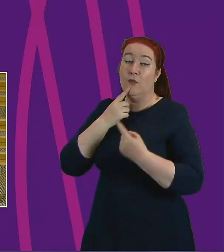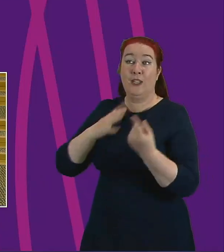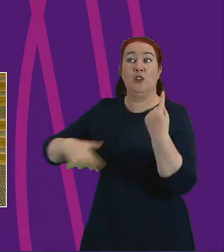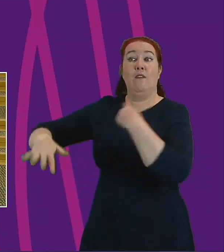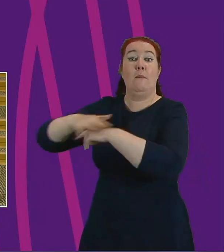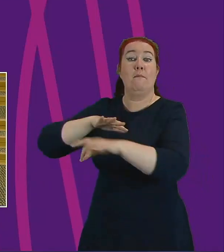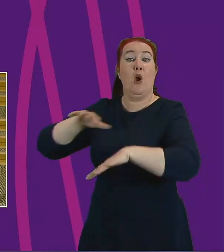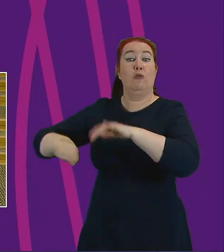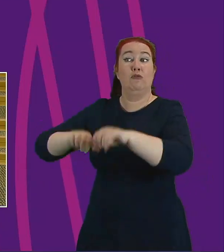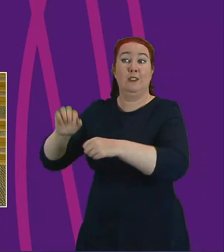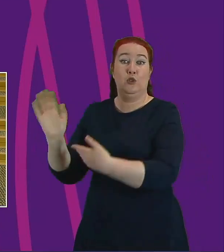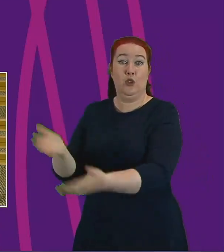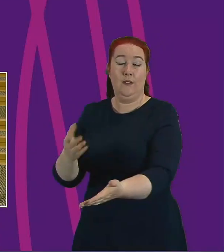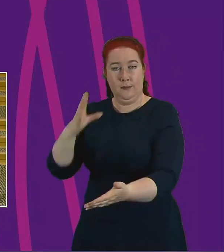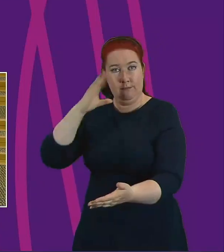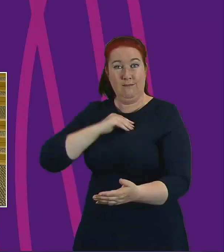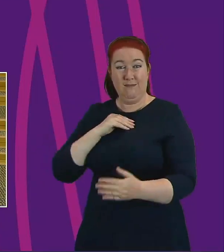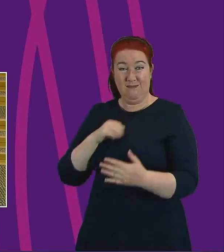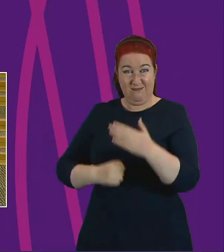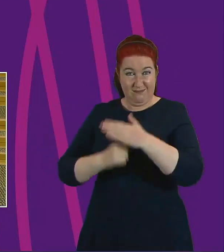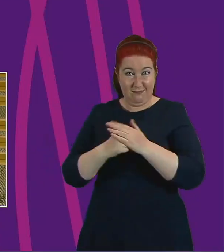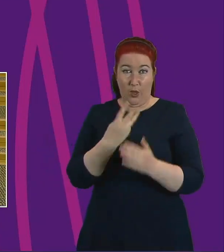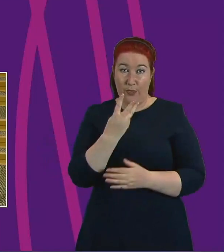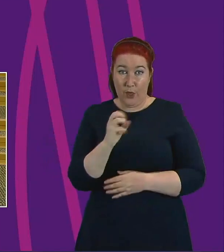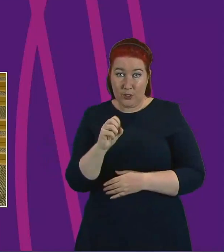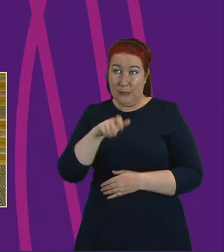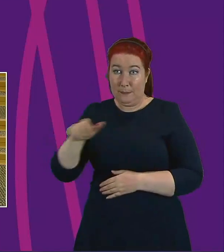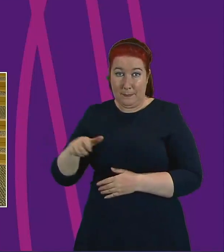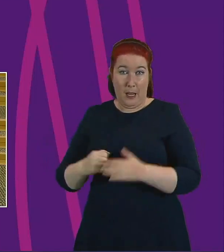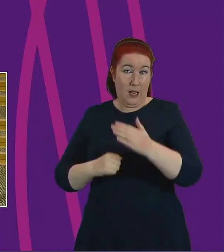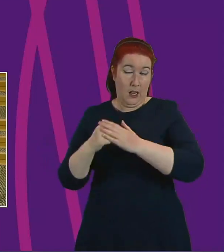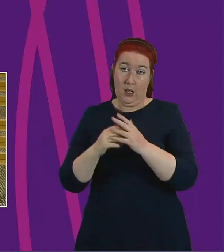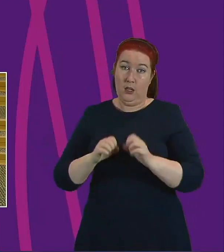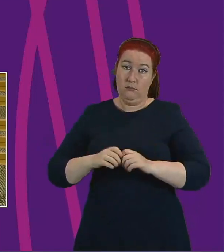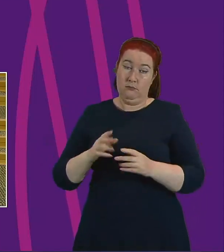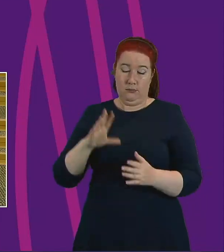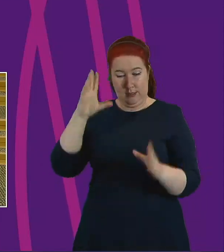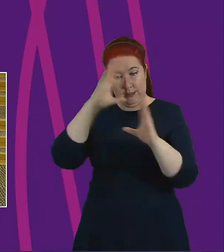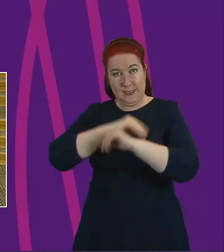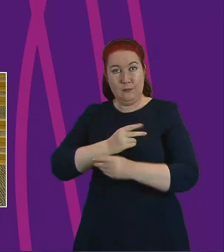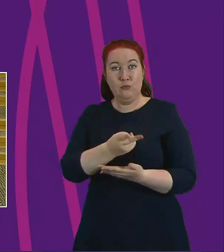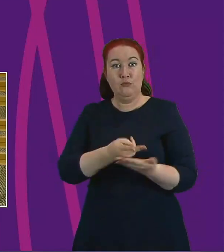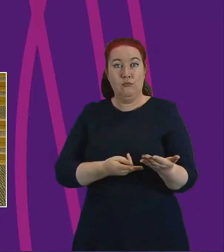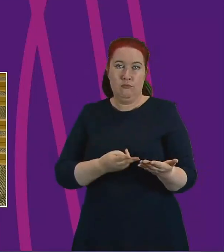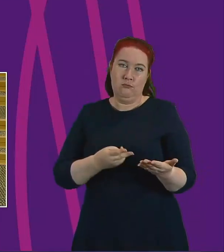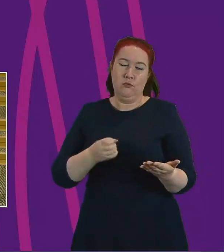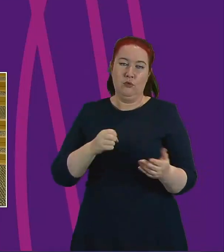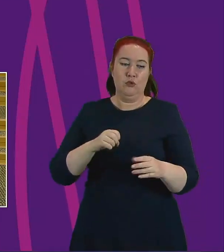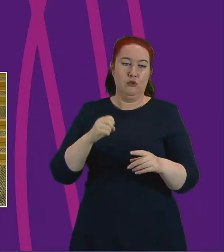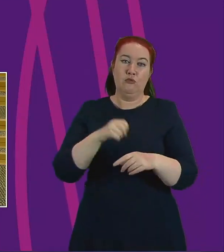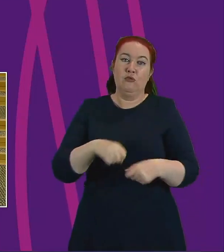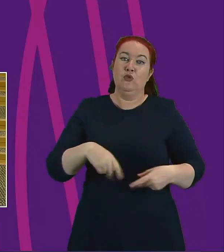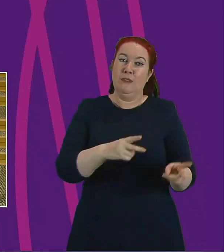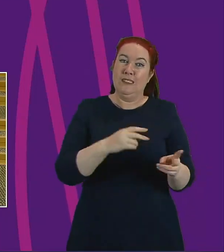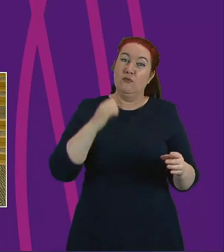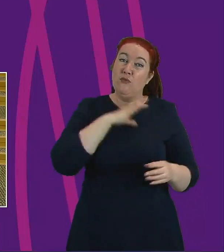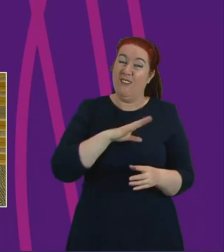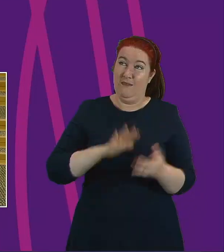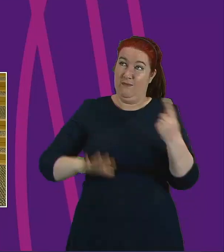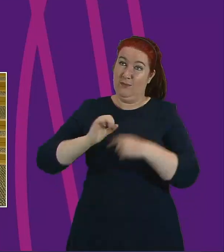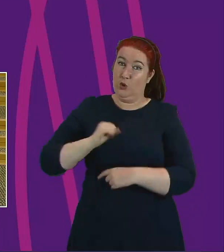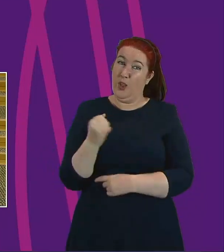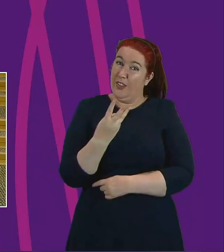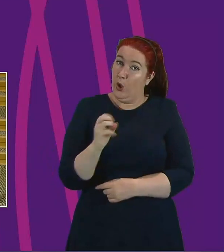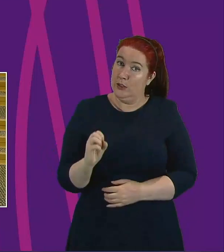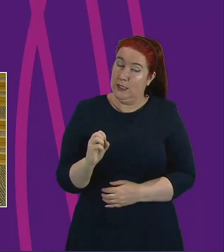show that there are no more than 30 people sleeping rough across Scotland. The willingness of all parties to come together to move hundreds